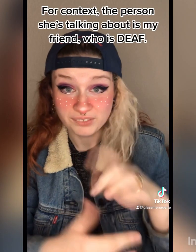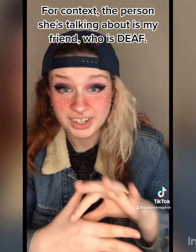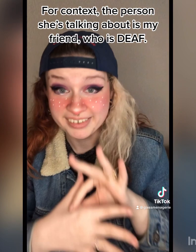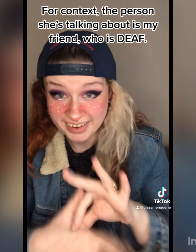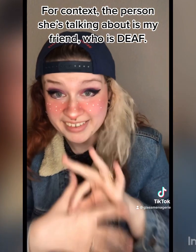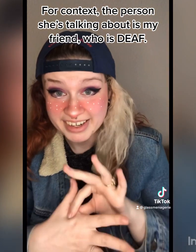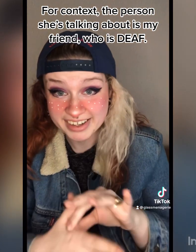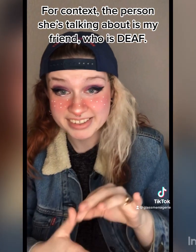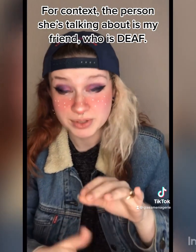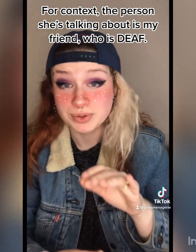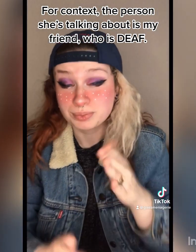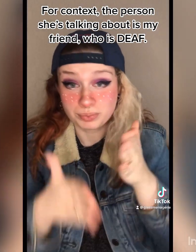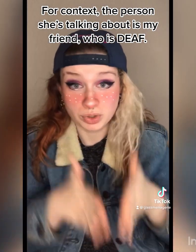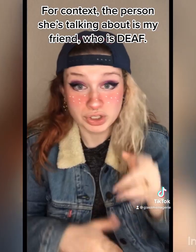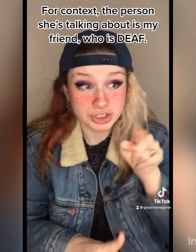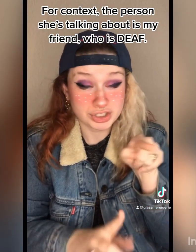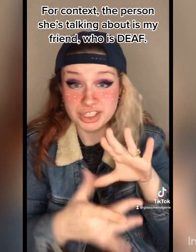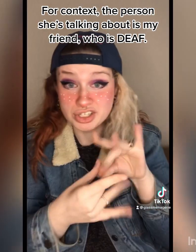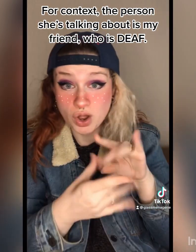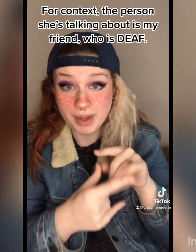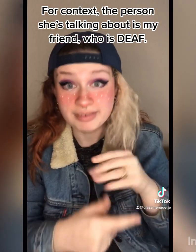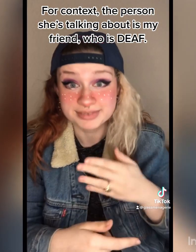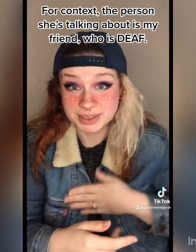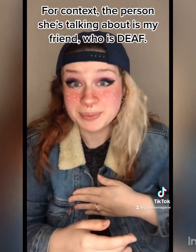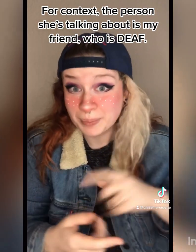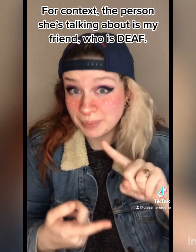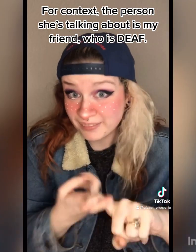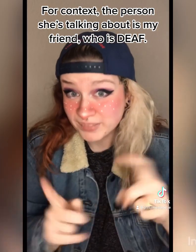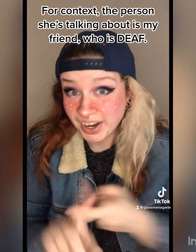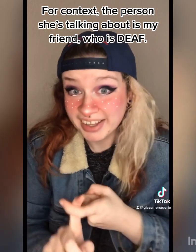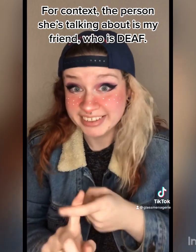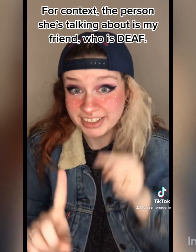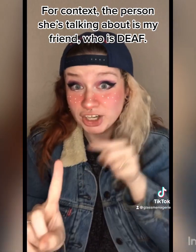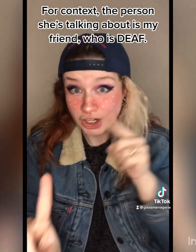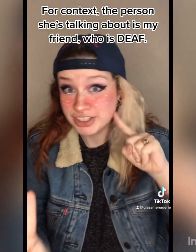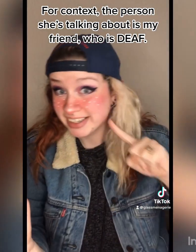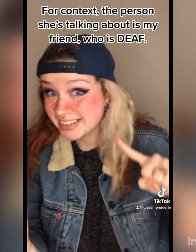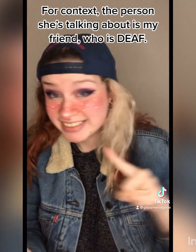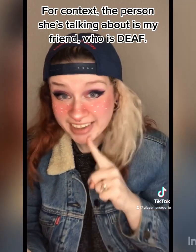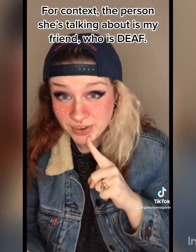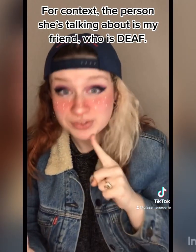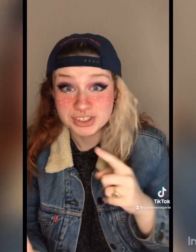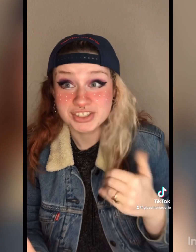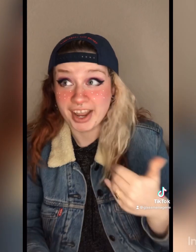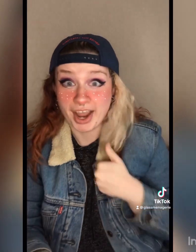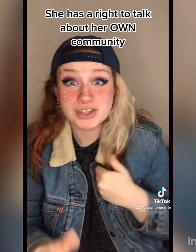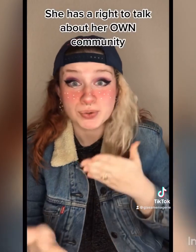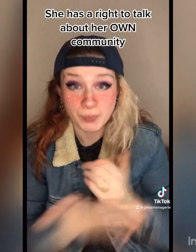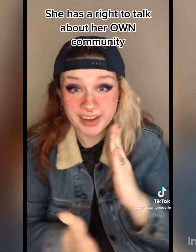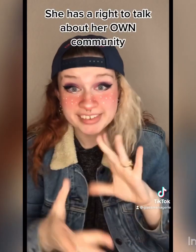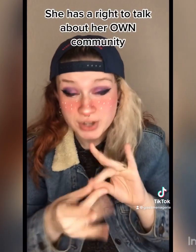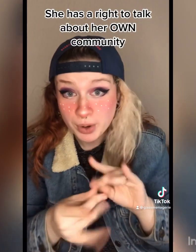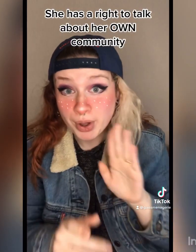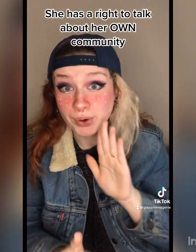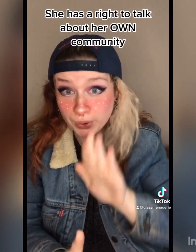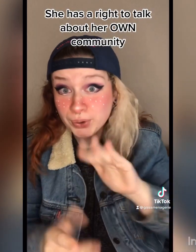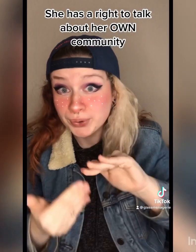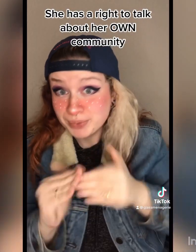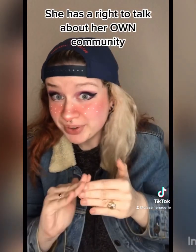For context, the person that she's talking about is my friend, who is Deaf. She has a right to talk about her